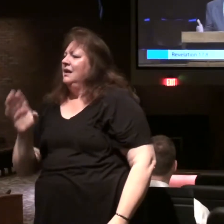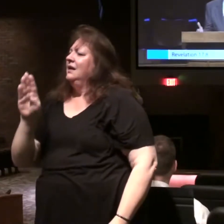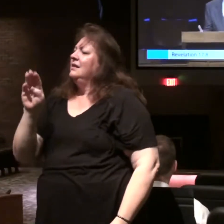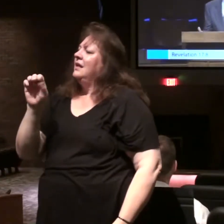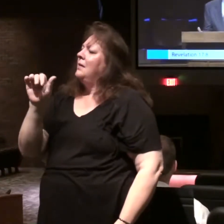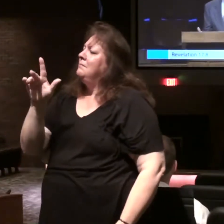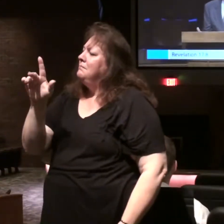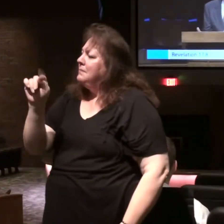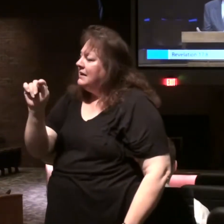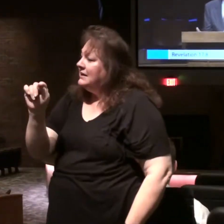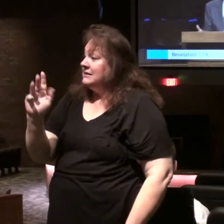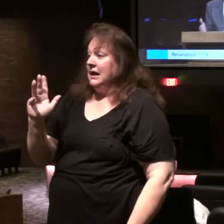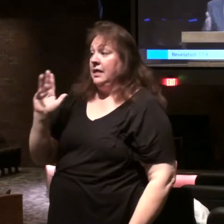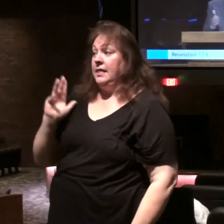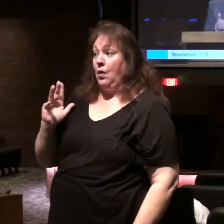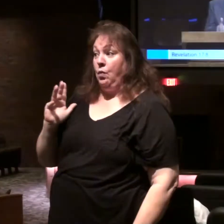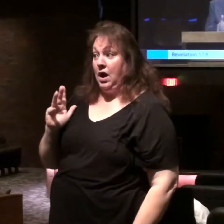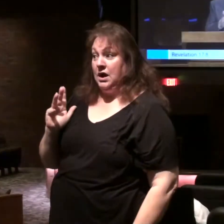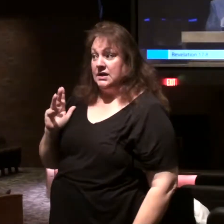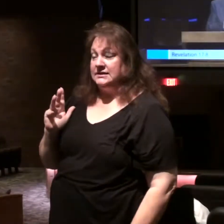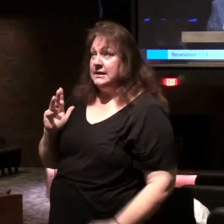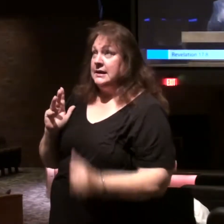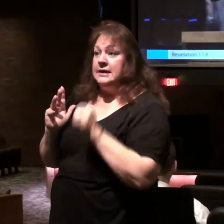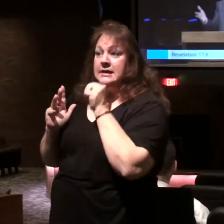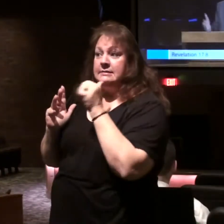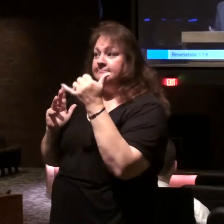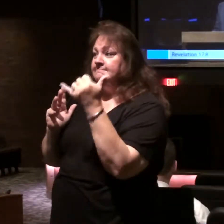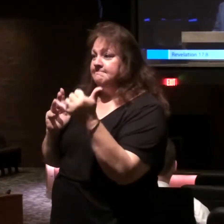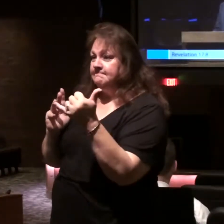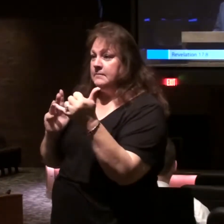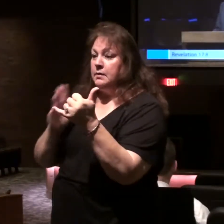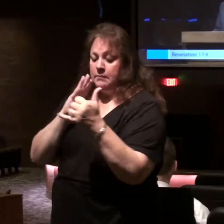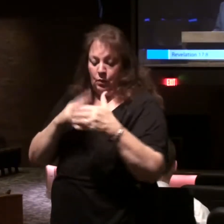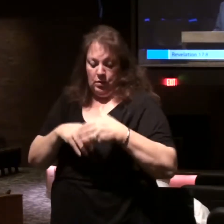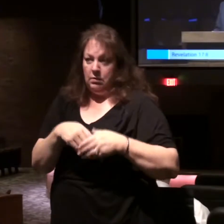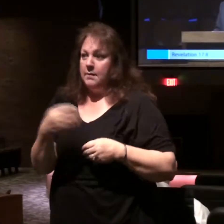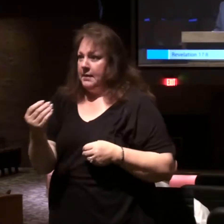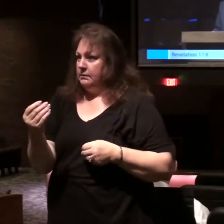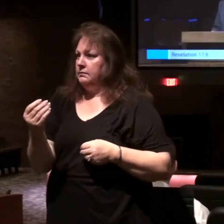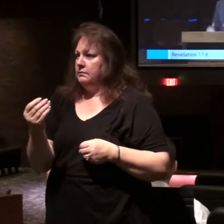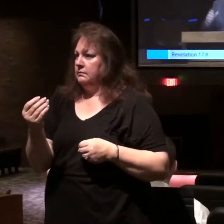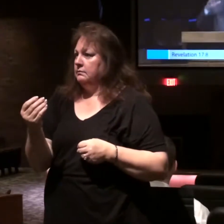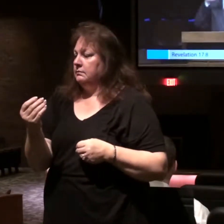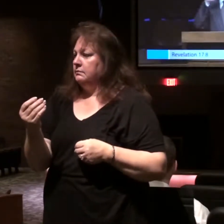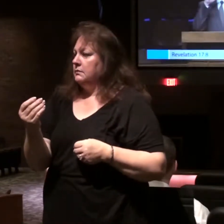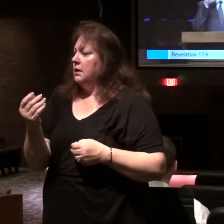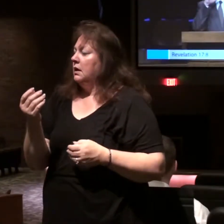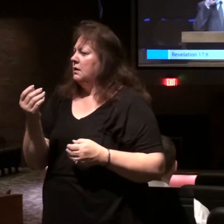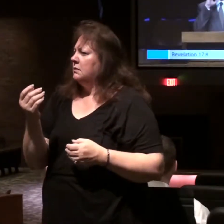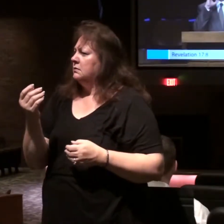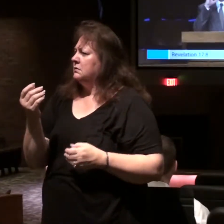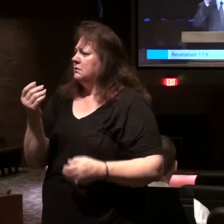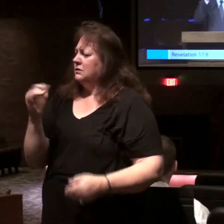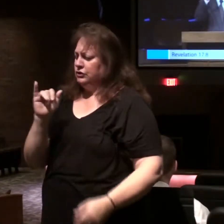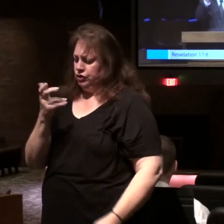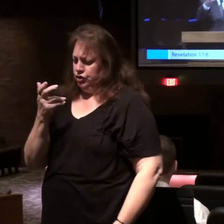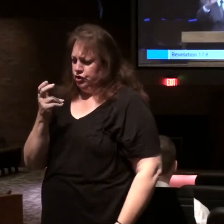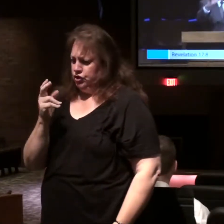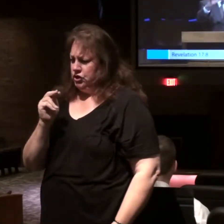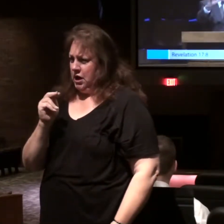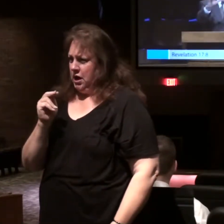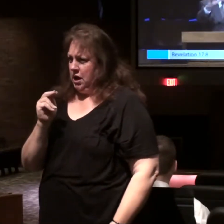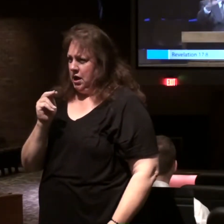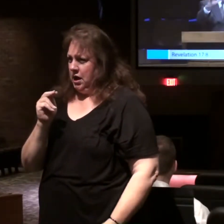that was and is not and is about to come out of the abyss. Now, keep in mind, John is being